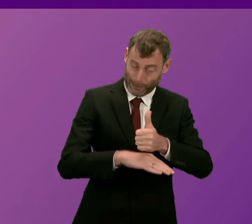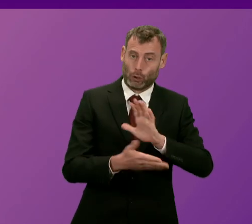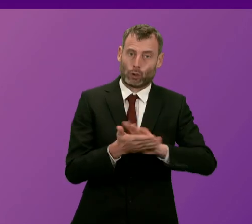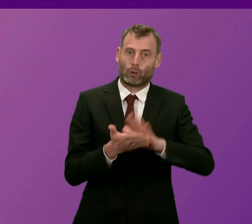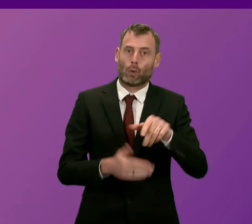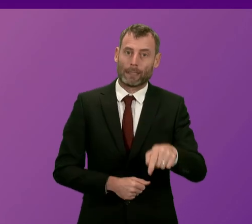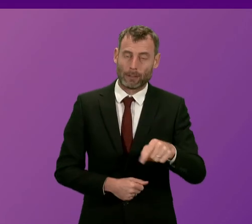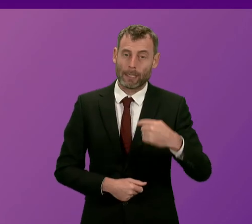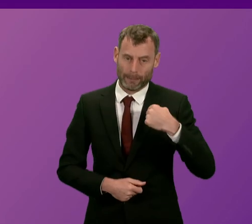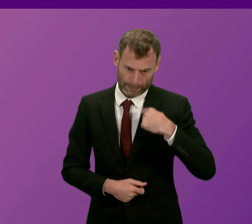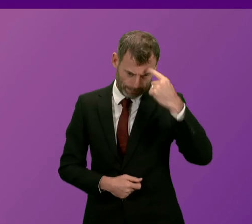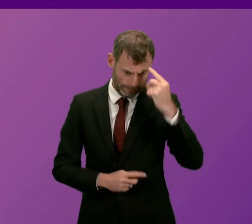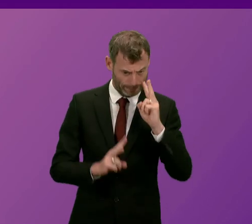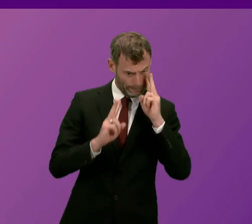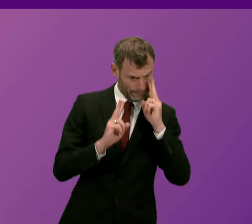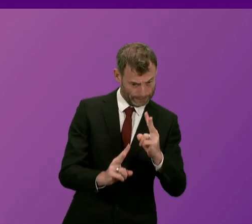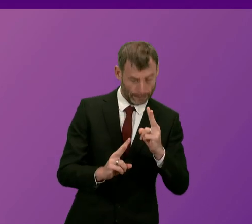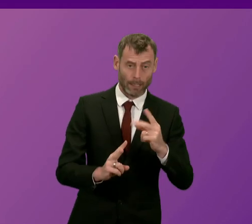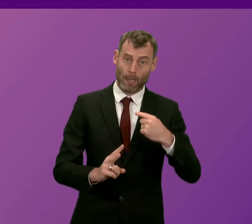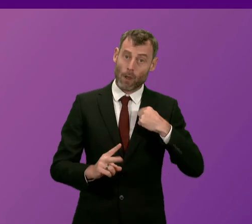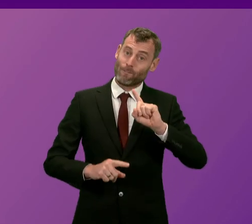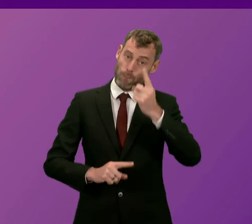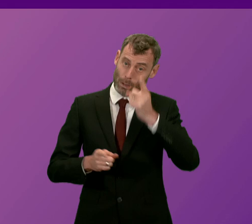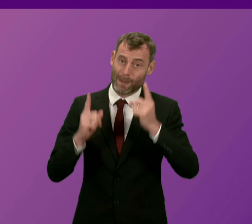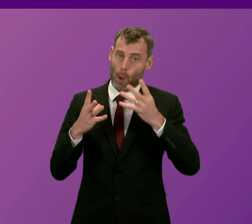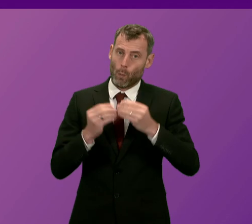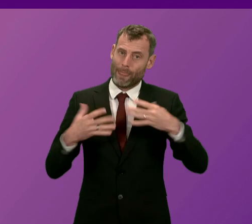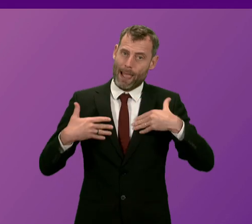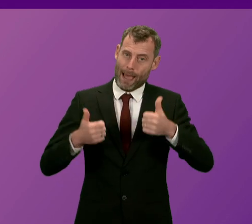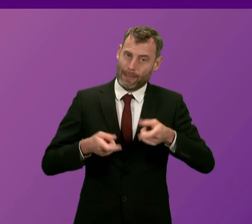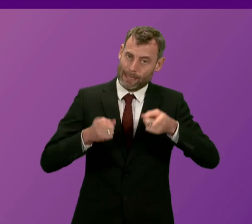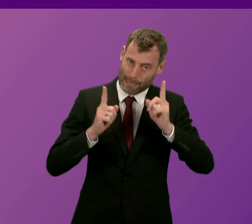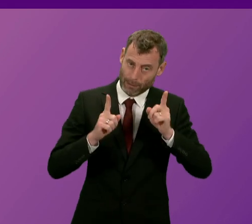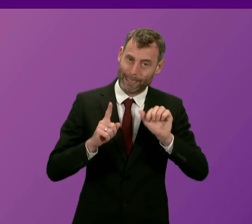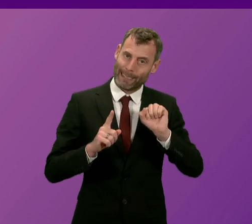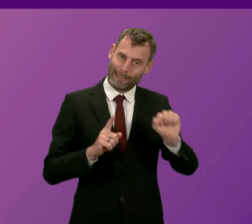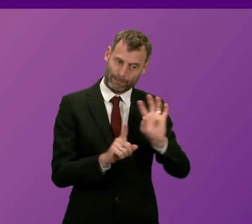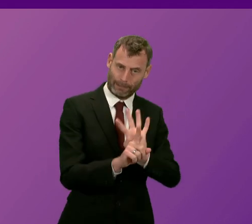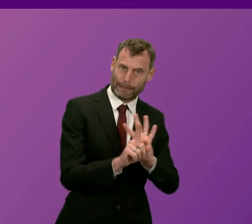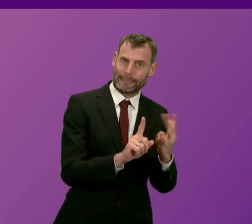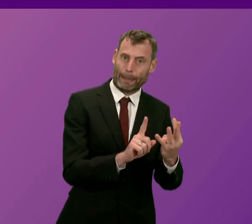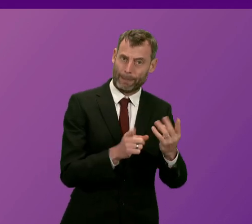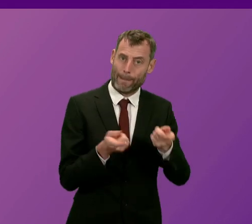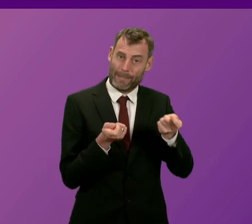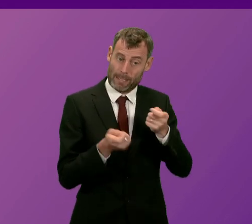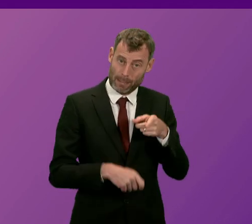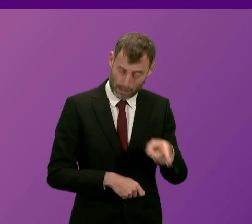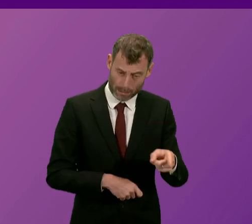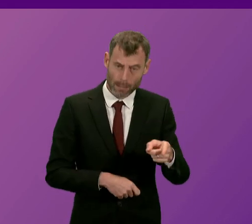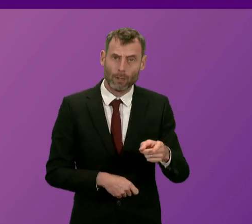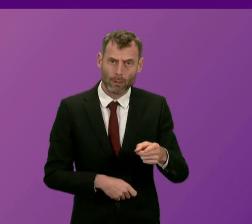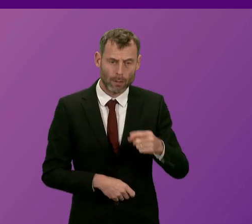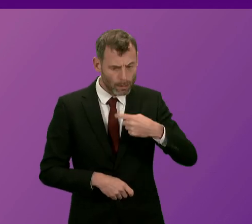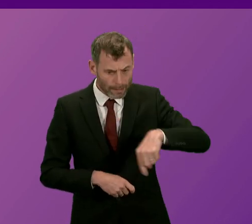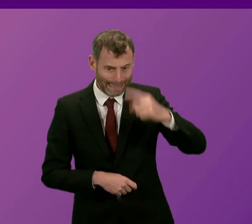from me as First Minister and the Health Secretary and his ministerial team and those acting on our behalf.